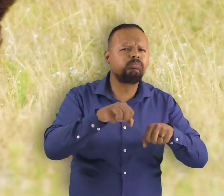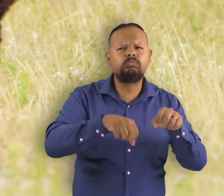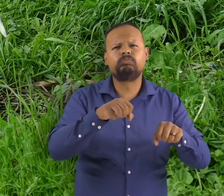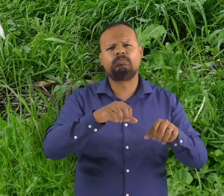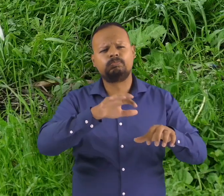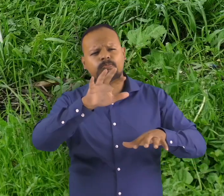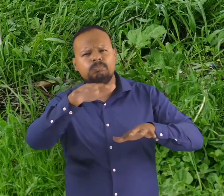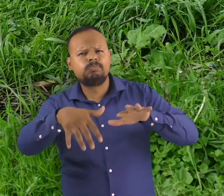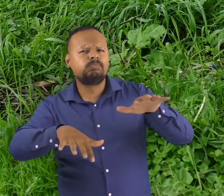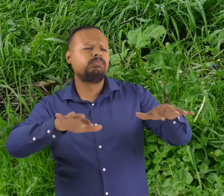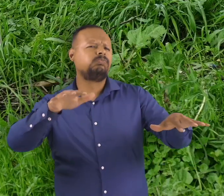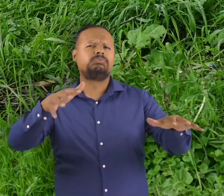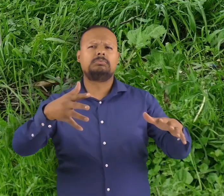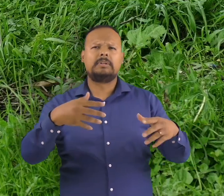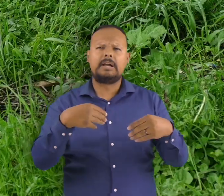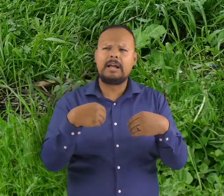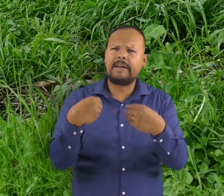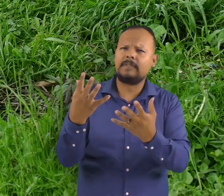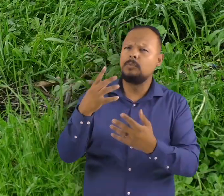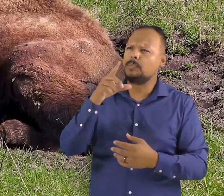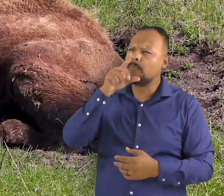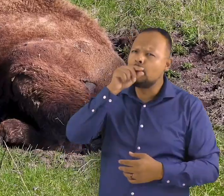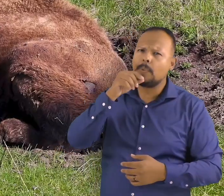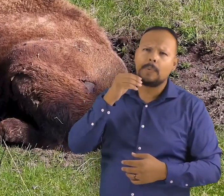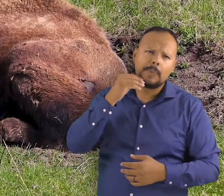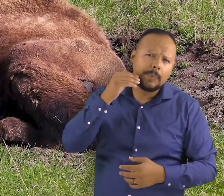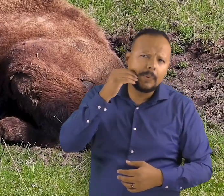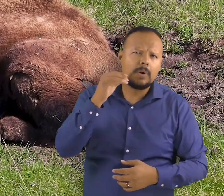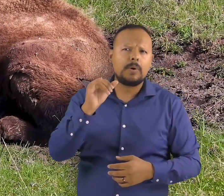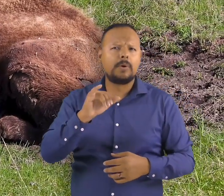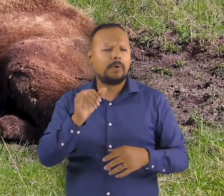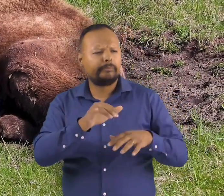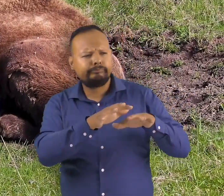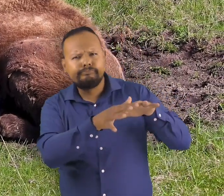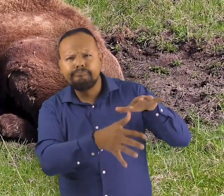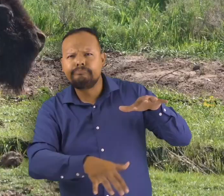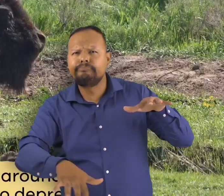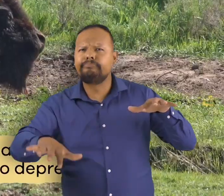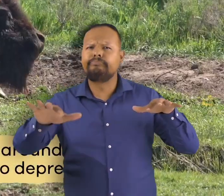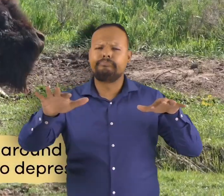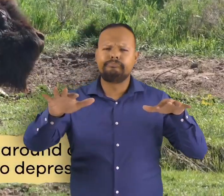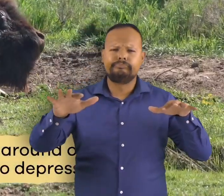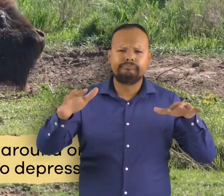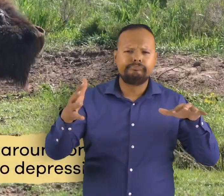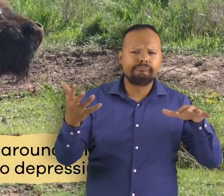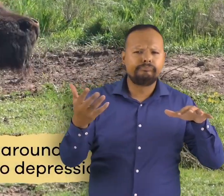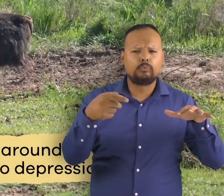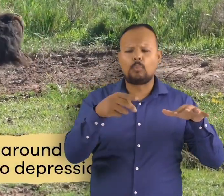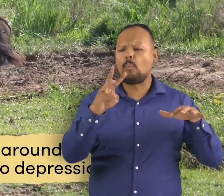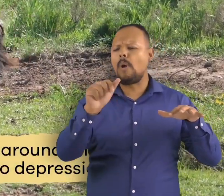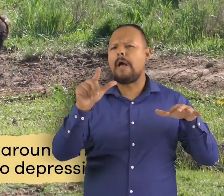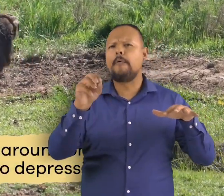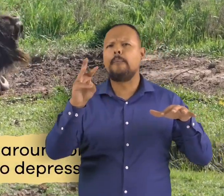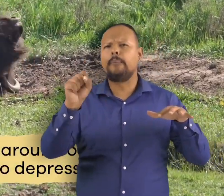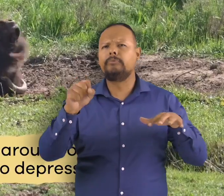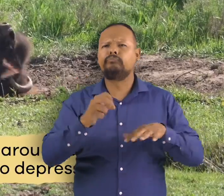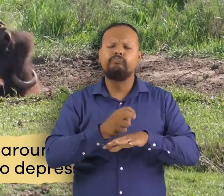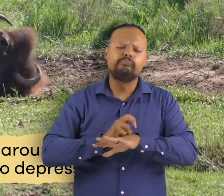providing bird nesting grounds and creating wallows wallows are made when bison roll around on the